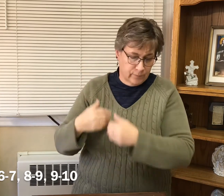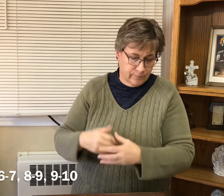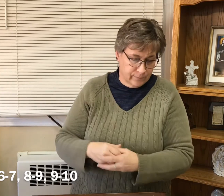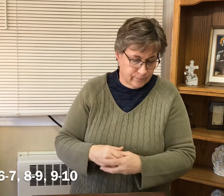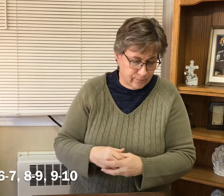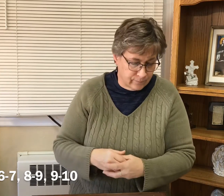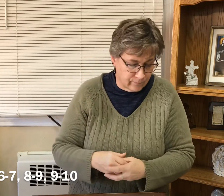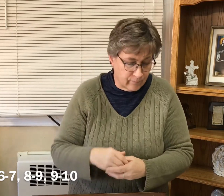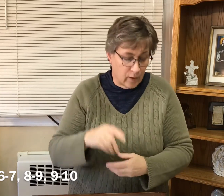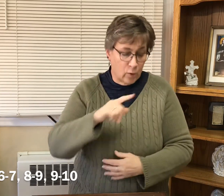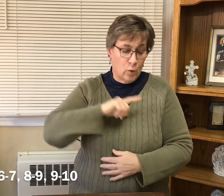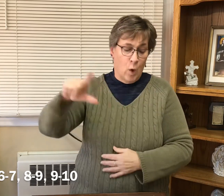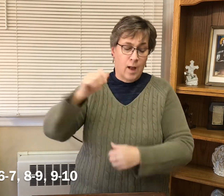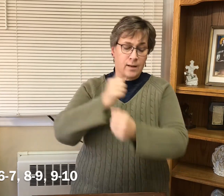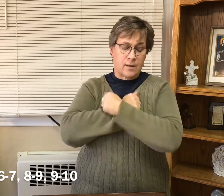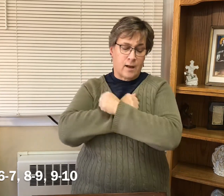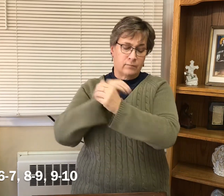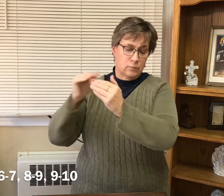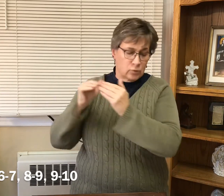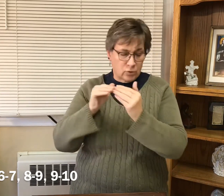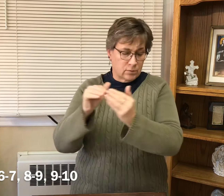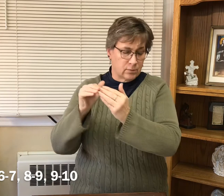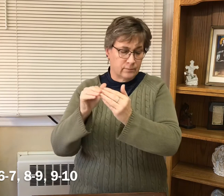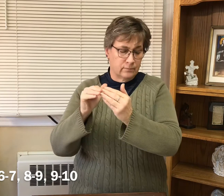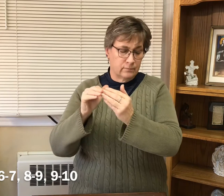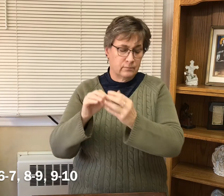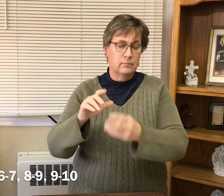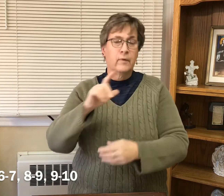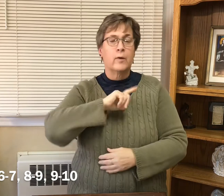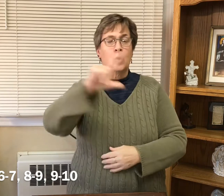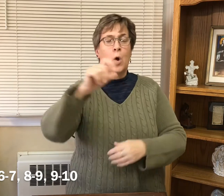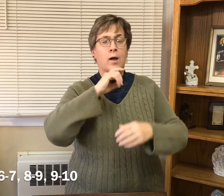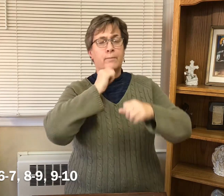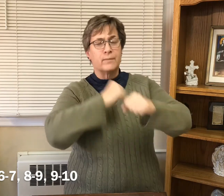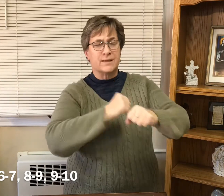The Lord loves the just. The Lord protects strangers.